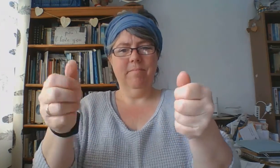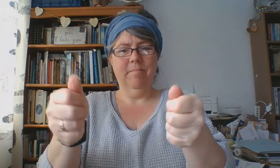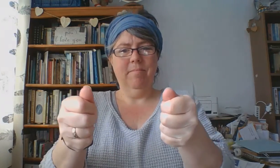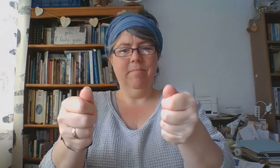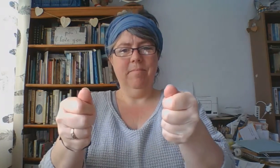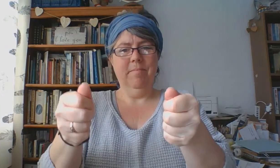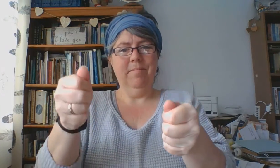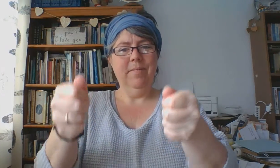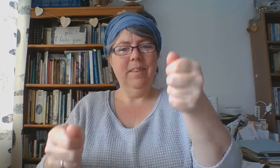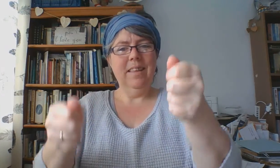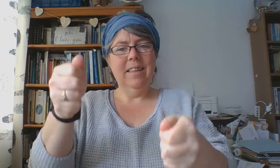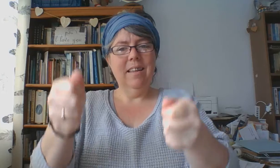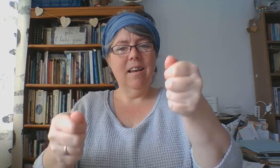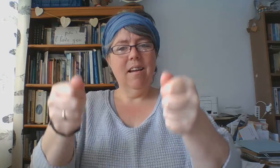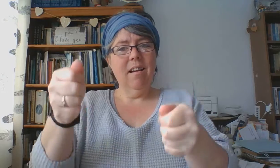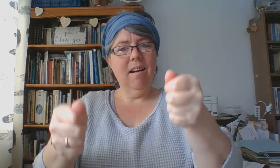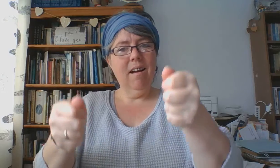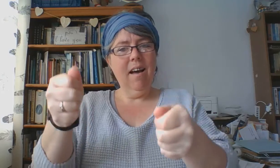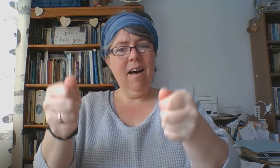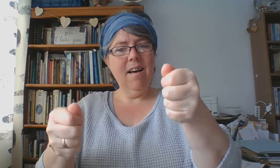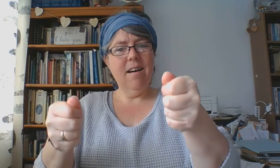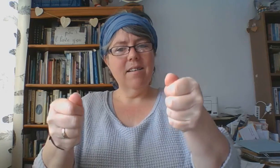Car. Car.